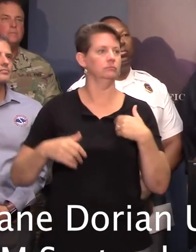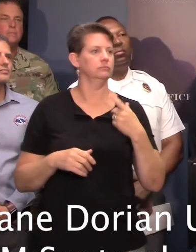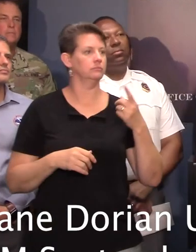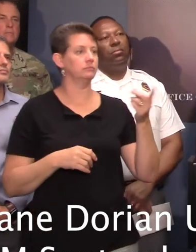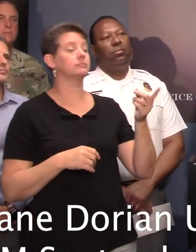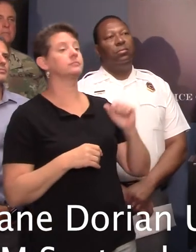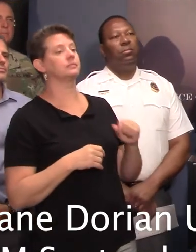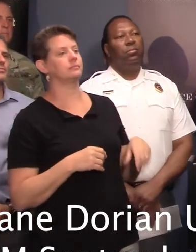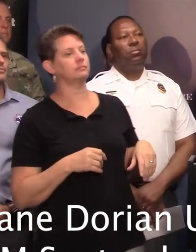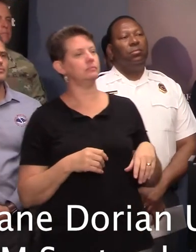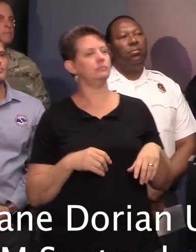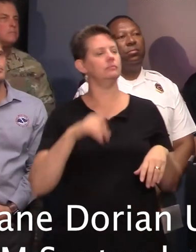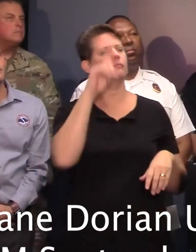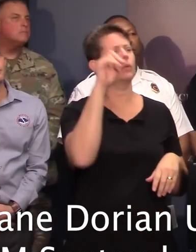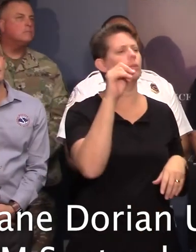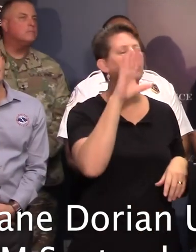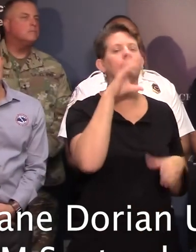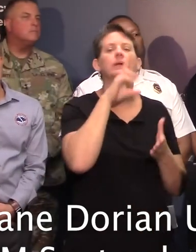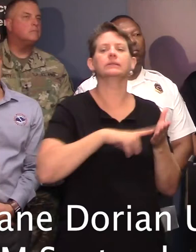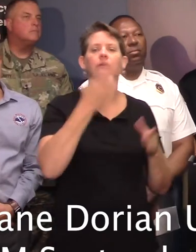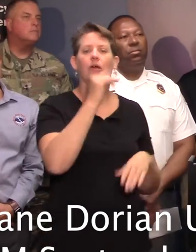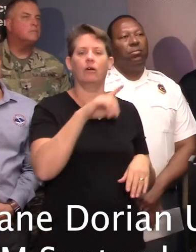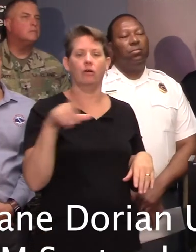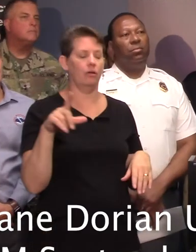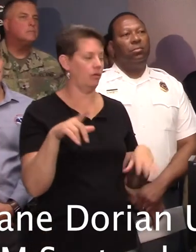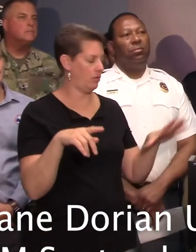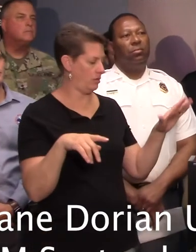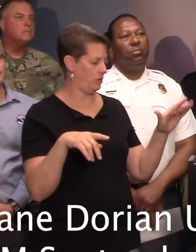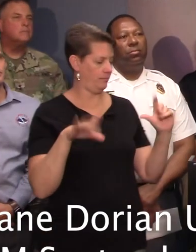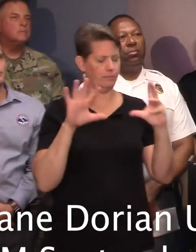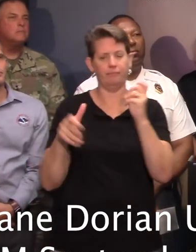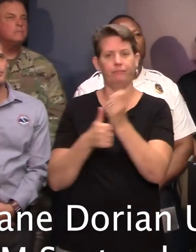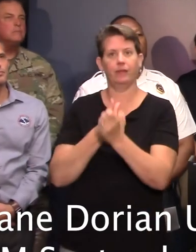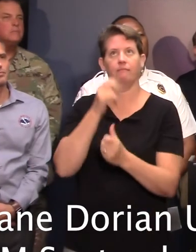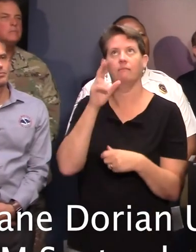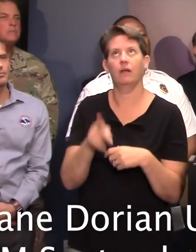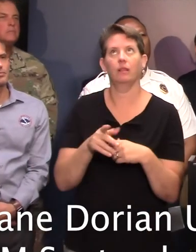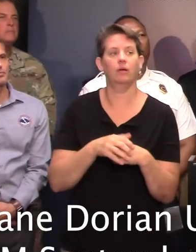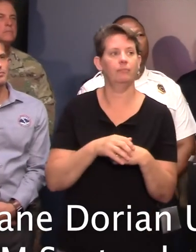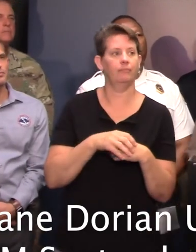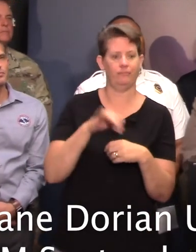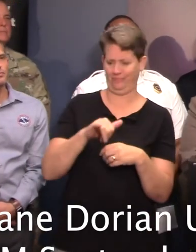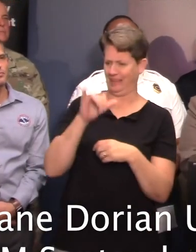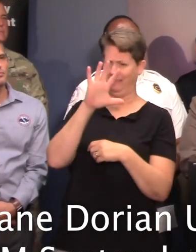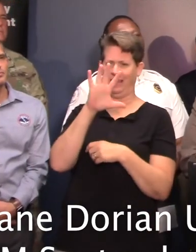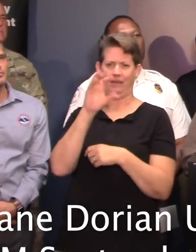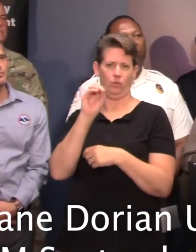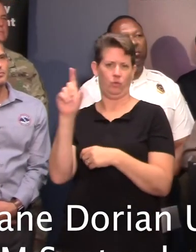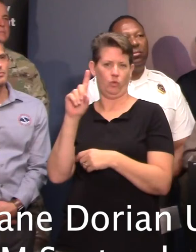One question. Yes, sir. Yeah, just one more. Secretary Hall, just a little bit of a follow-up with the 501 question